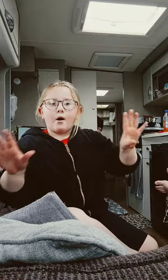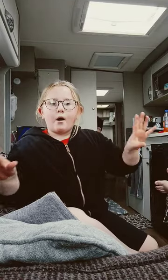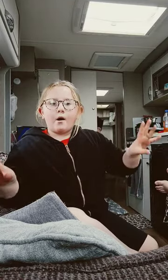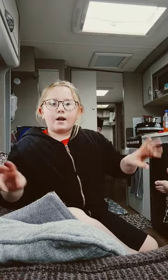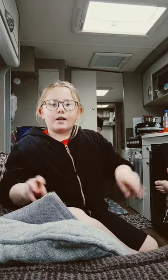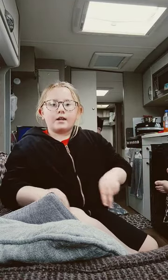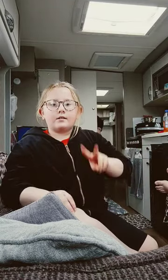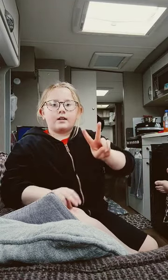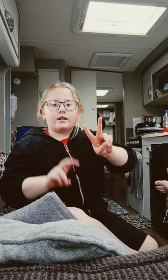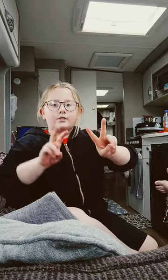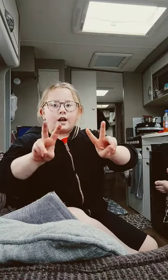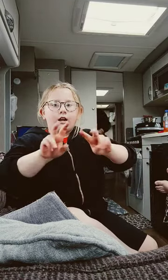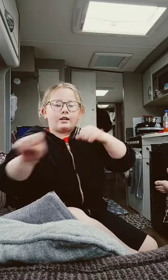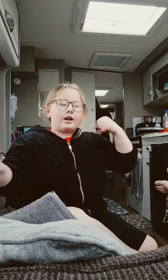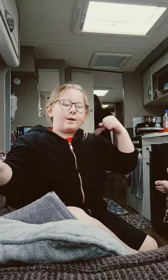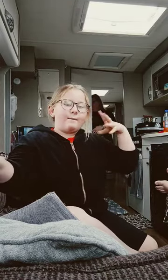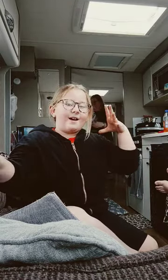I give up, I'm trying to kill them